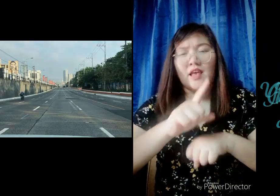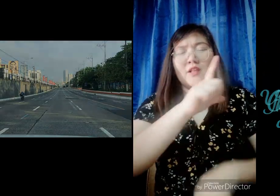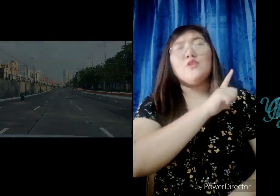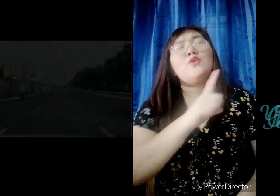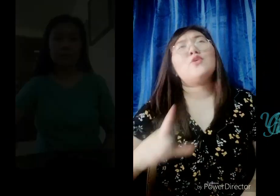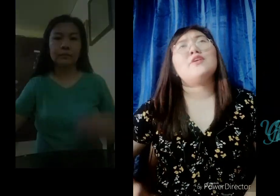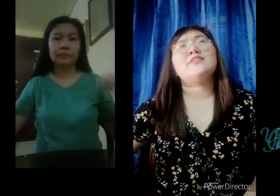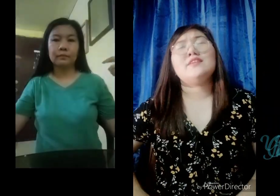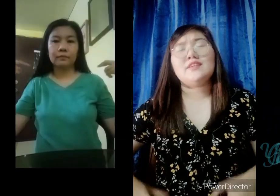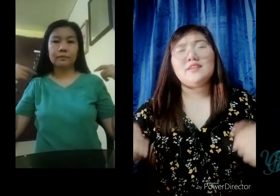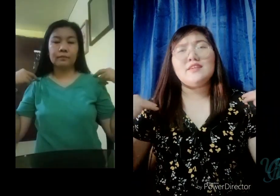Come